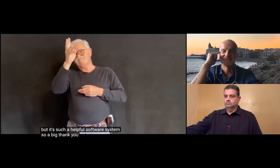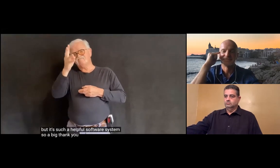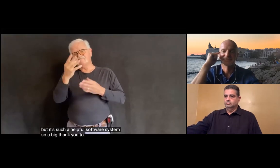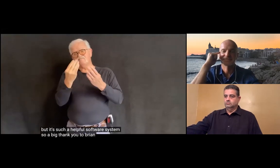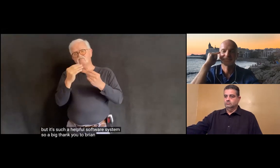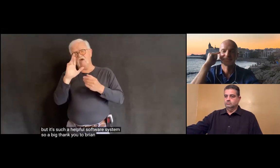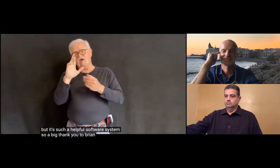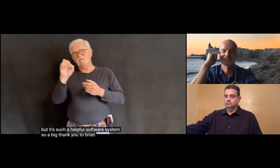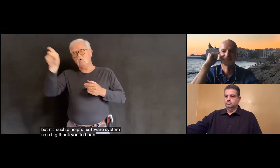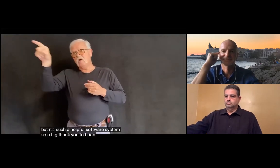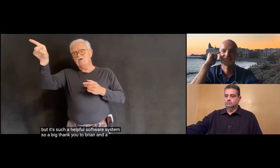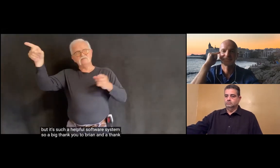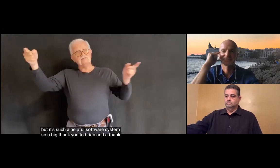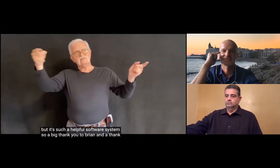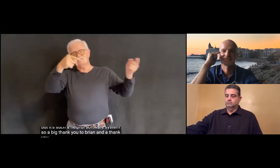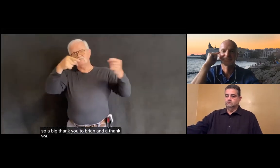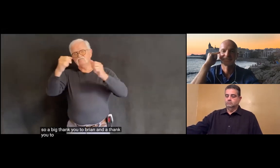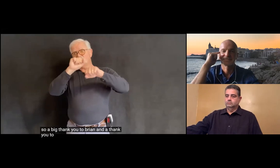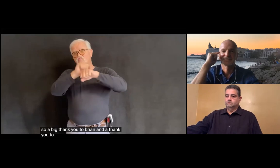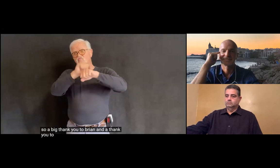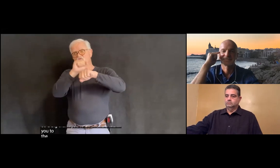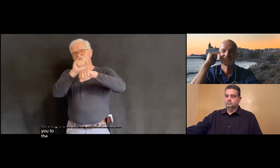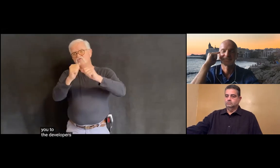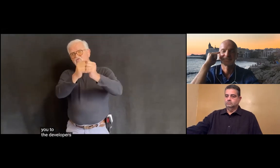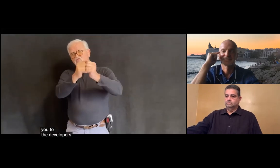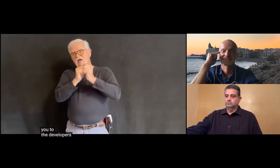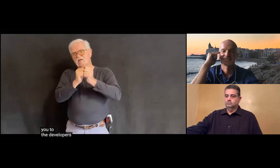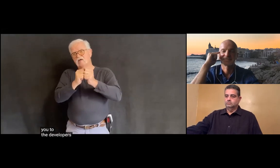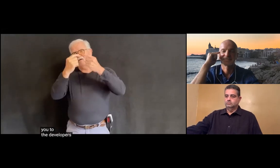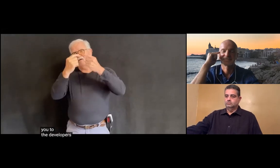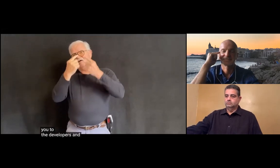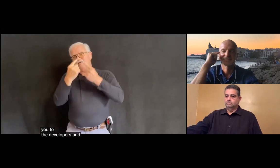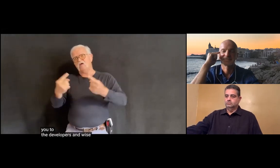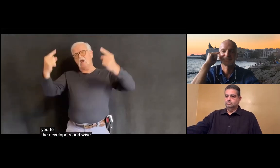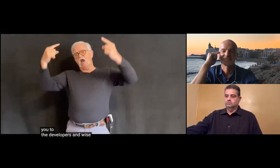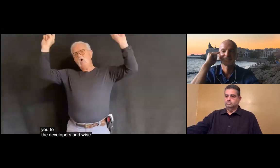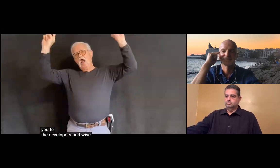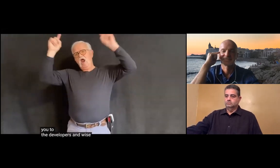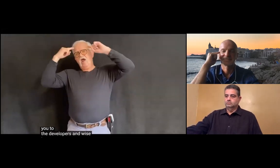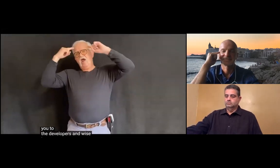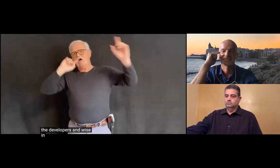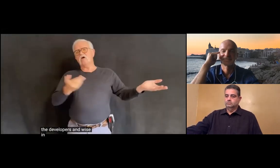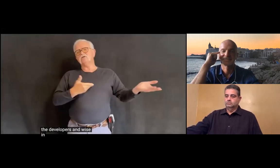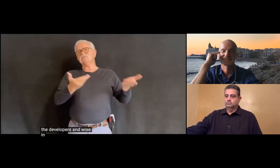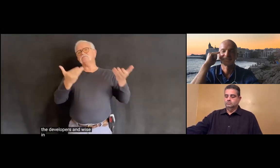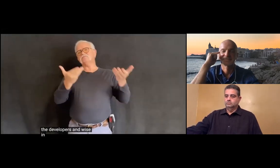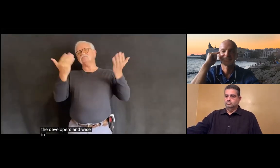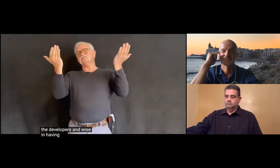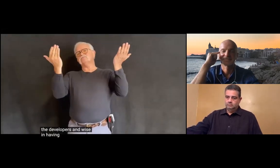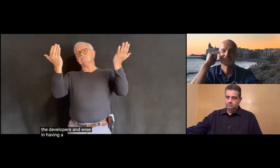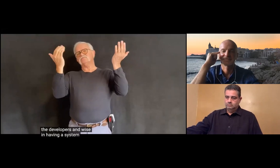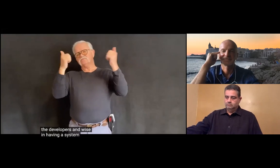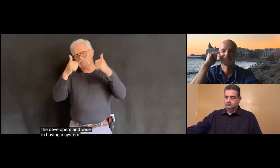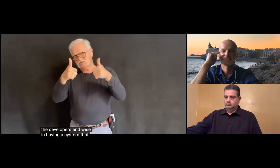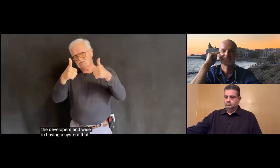thing to is to bring in and thank you to the developers in life in having a